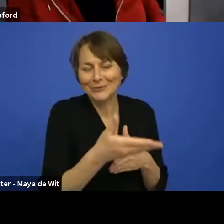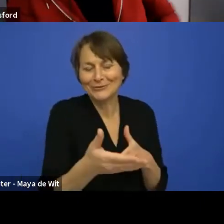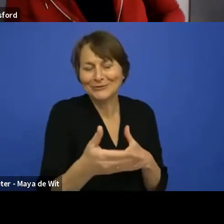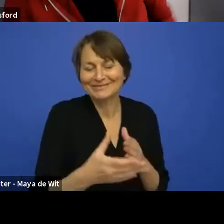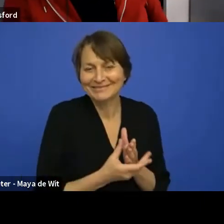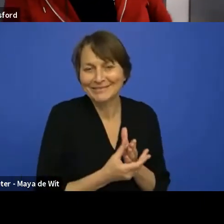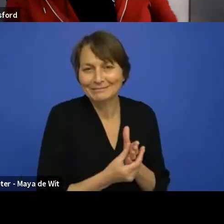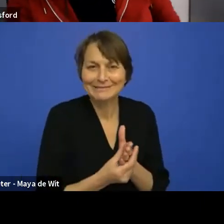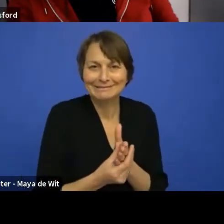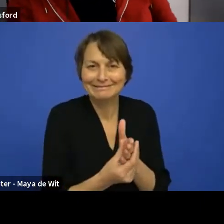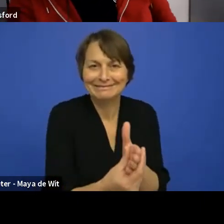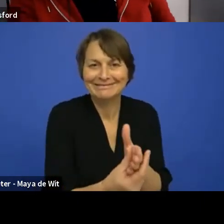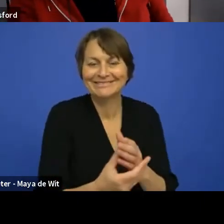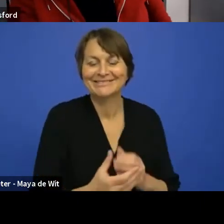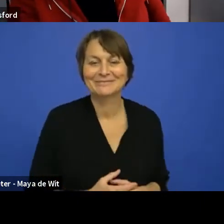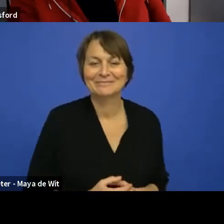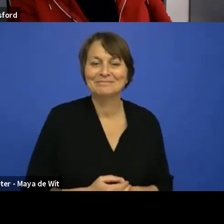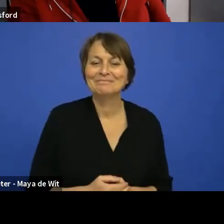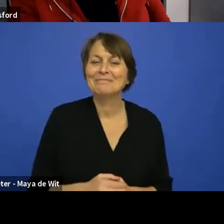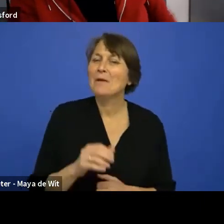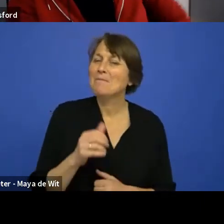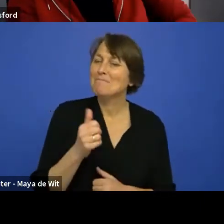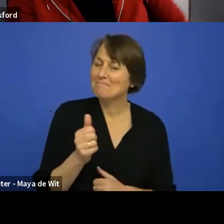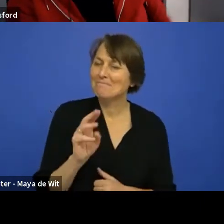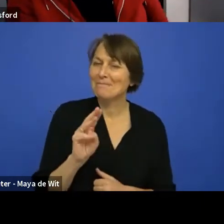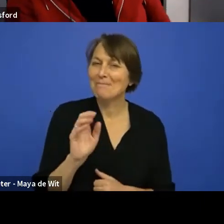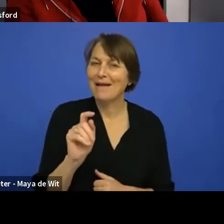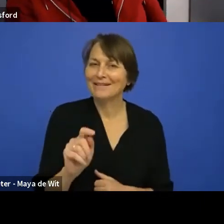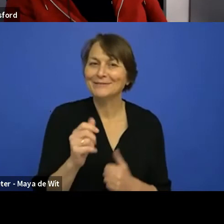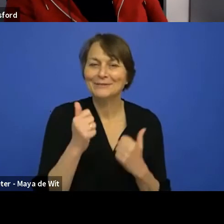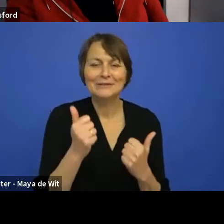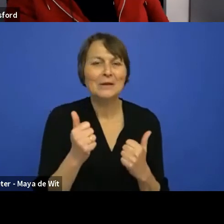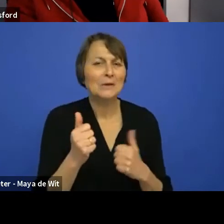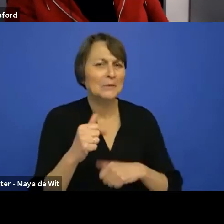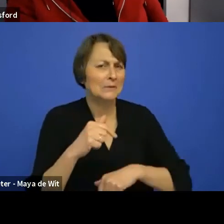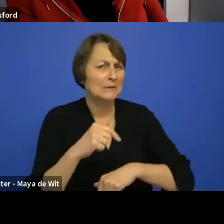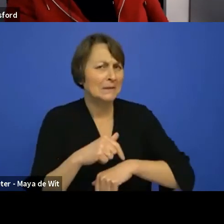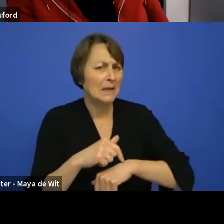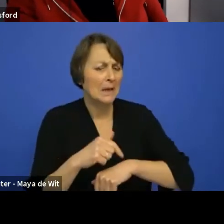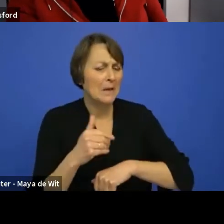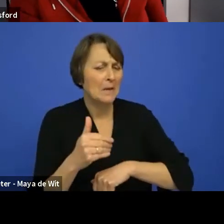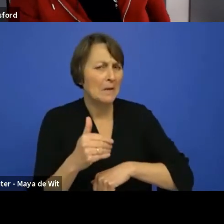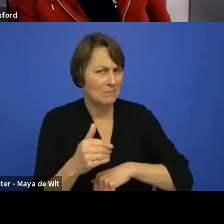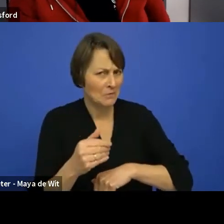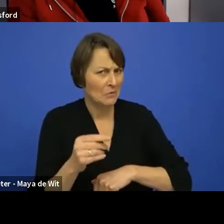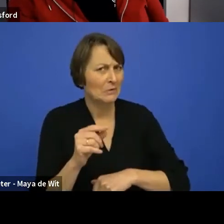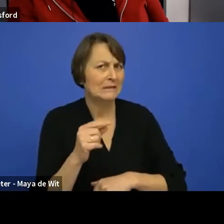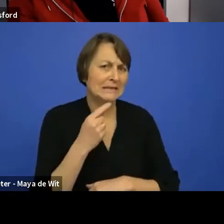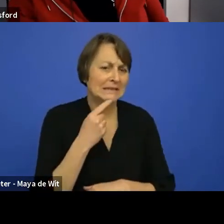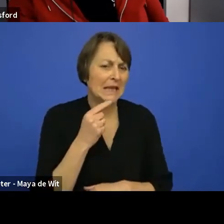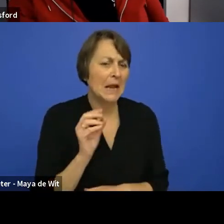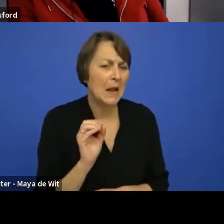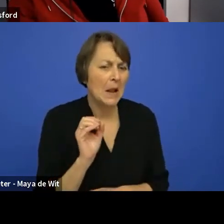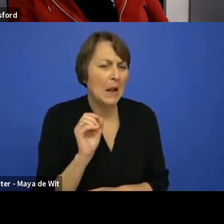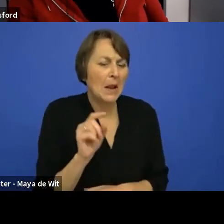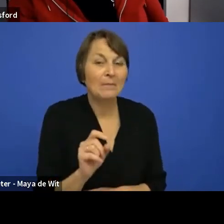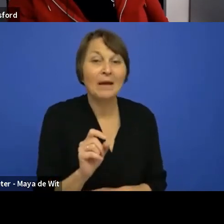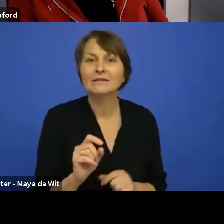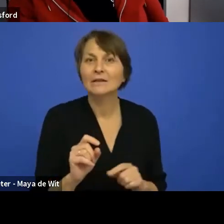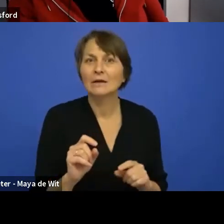You kind of hinted a little bit there in terms of date wise, obviously people are, are instantly going to be asking when, so do we have